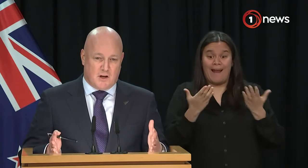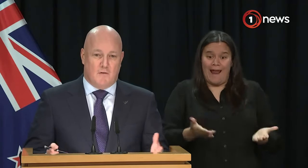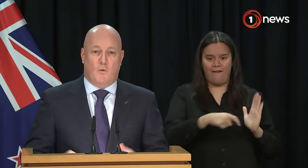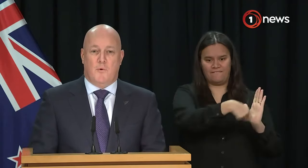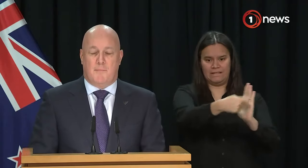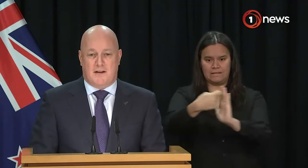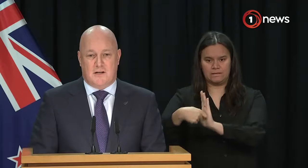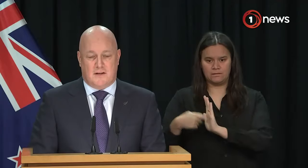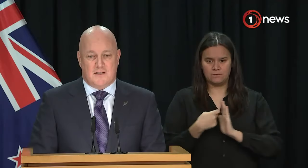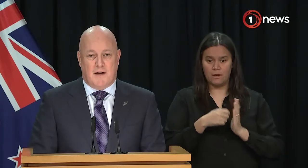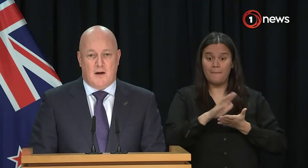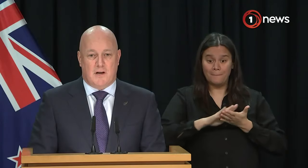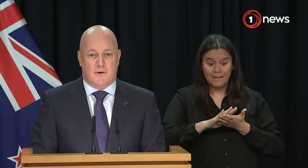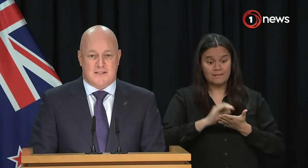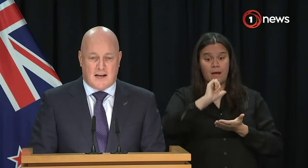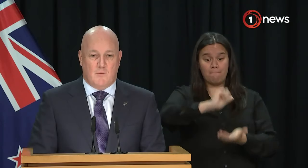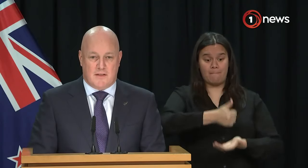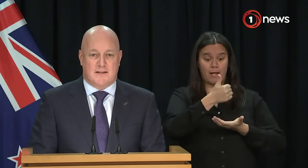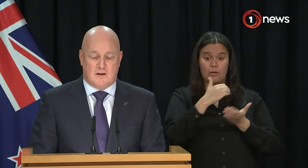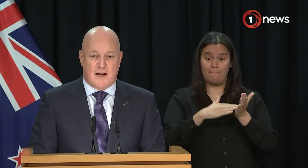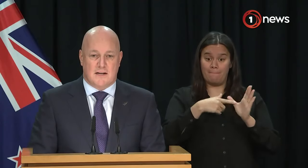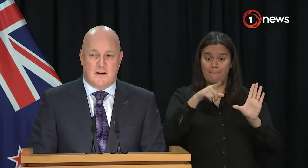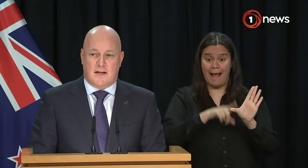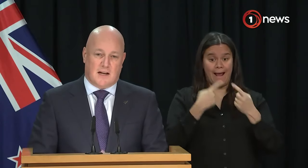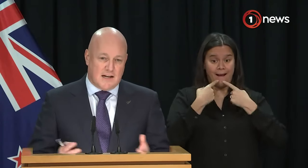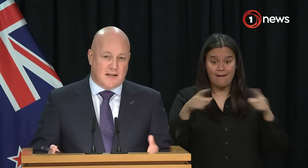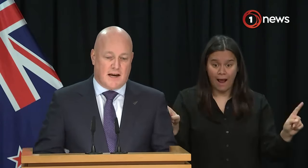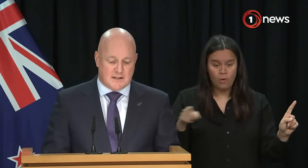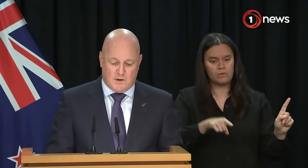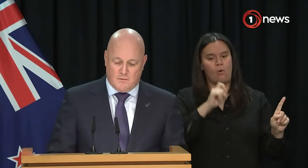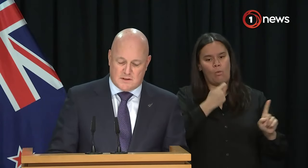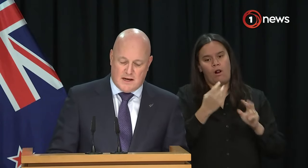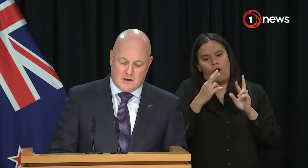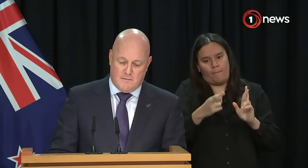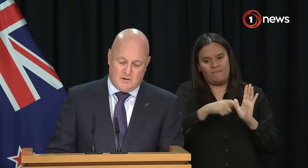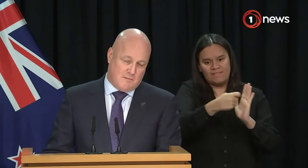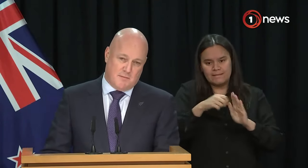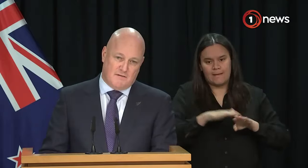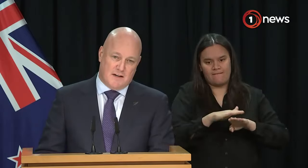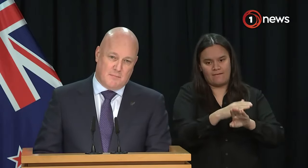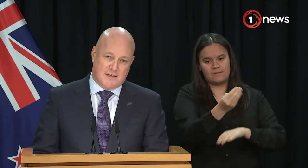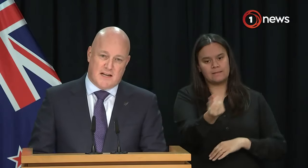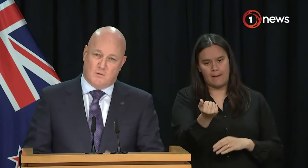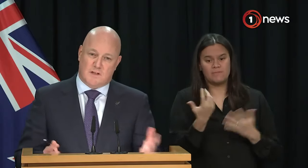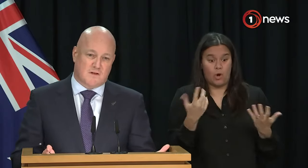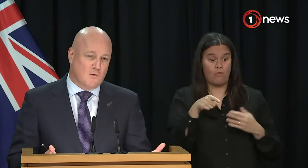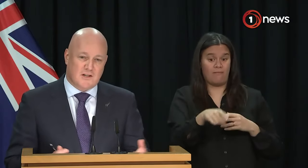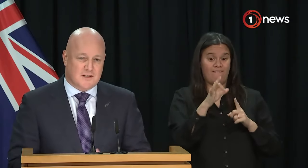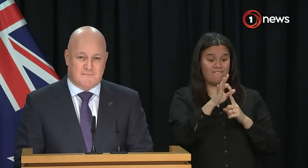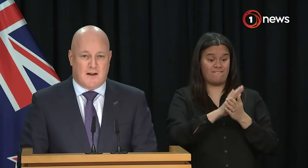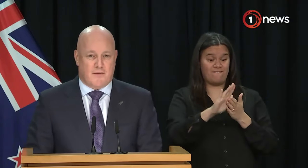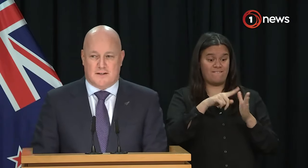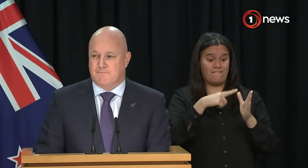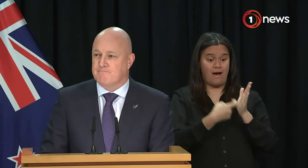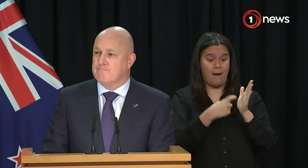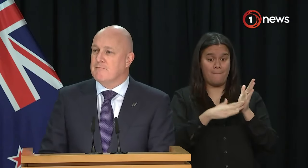so that as we go forward with the budget at the end of May, we know exactly where things are at. That's a classic case where there was time-limited funding in place, as there was for school